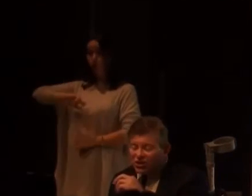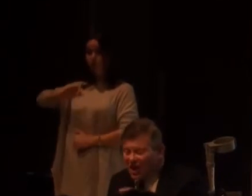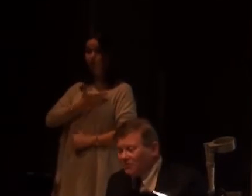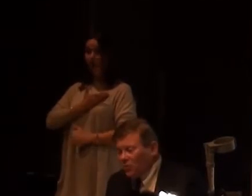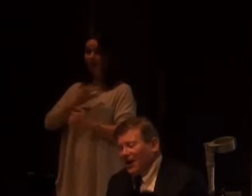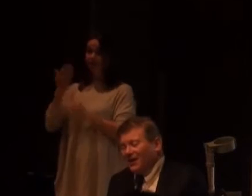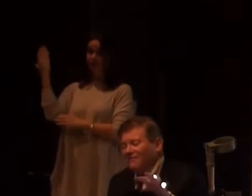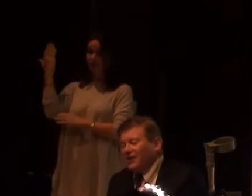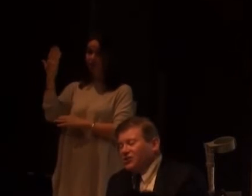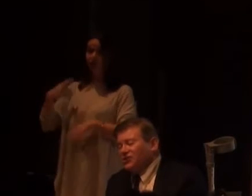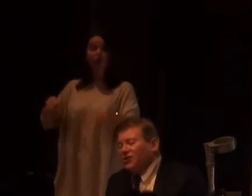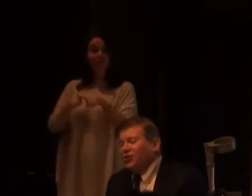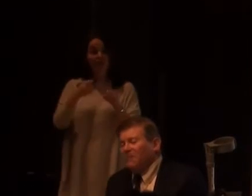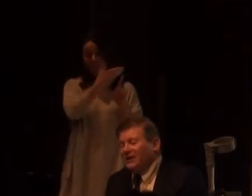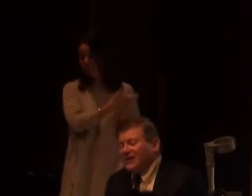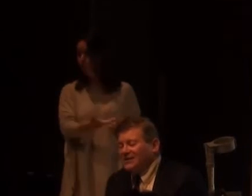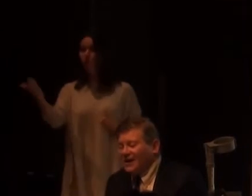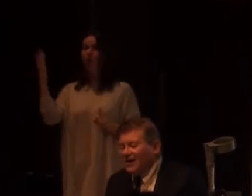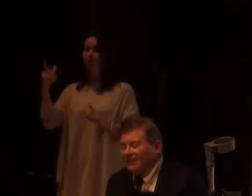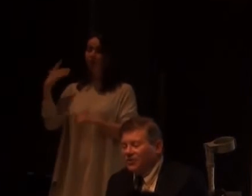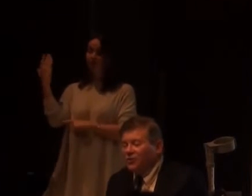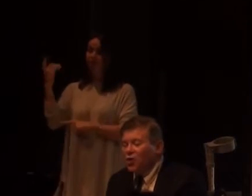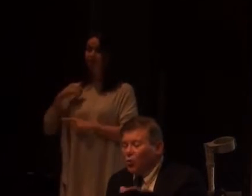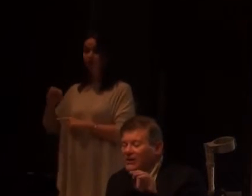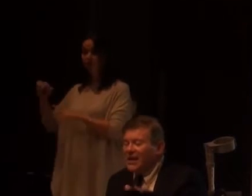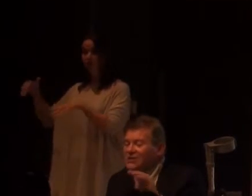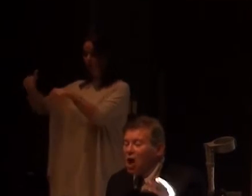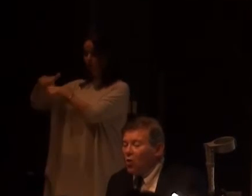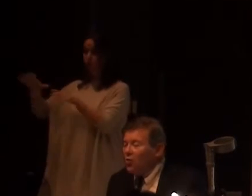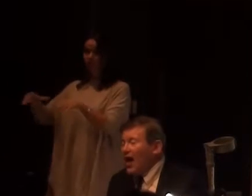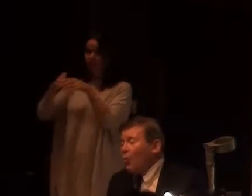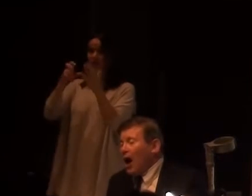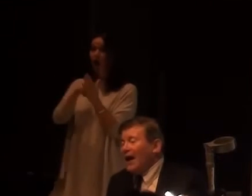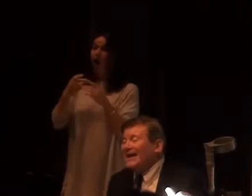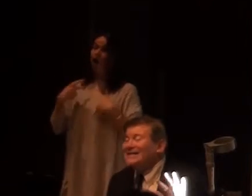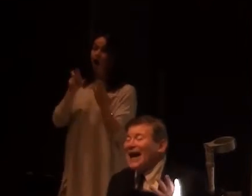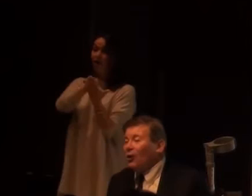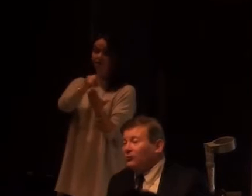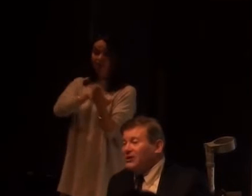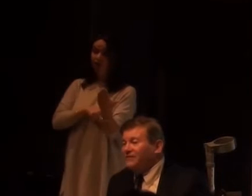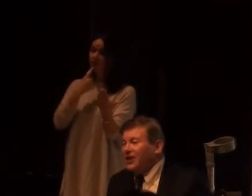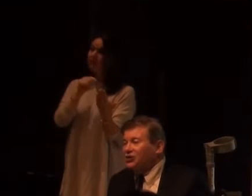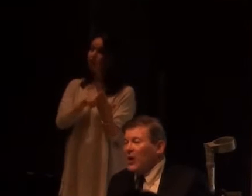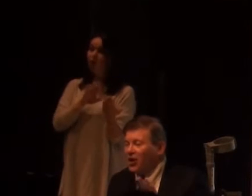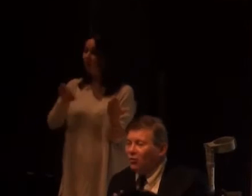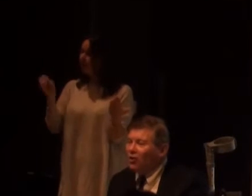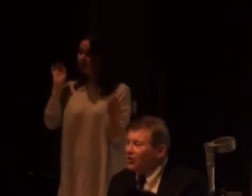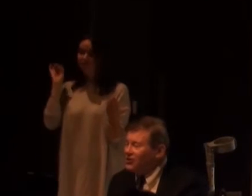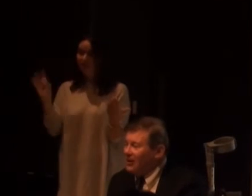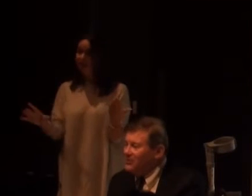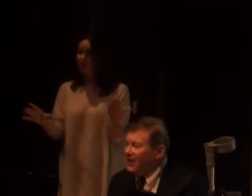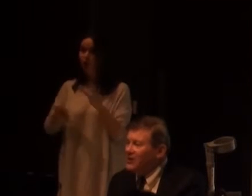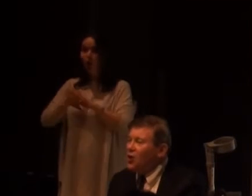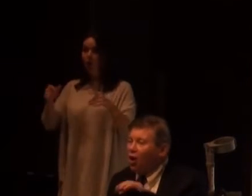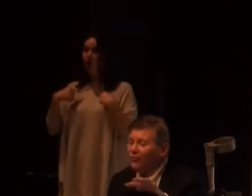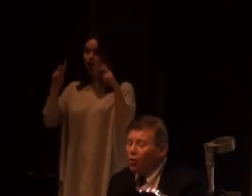Which is the same as all the other conventions that humanity has signed up to. Which says no. That way is out. It's finished. We are no longer